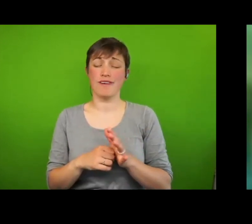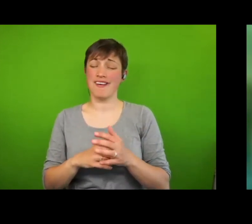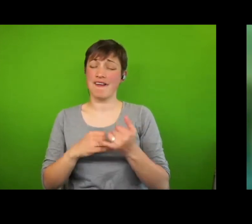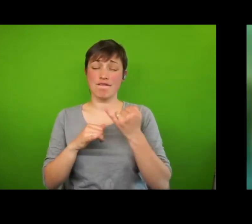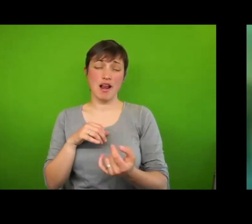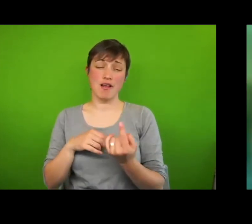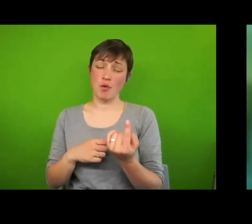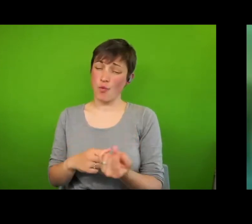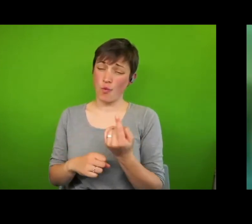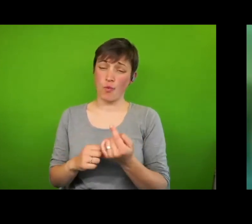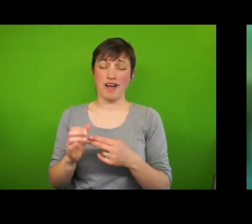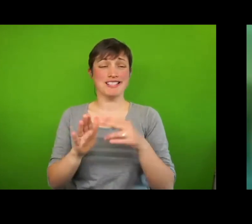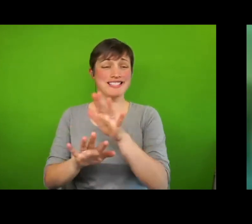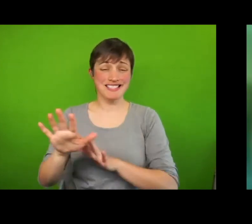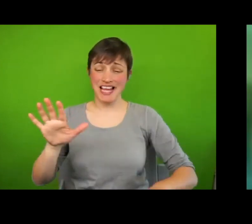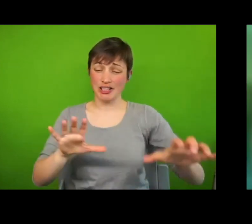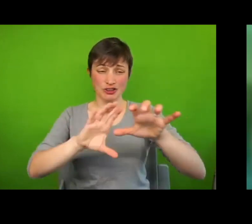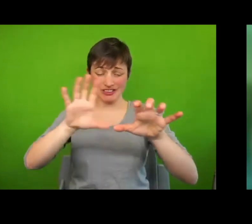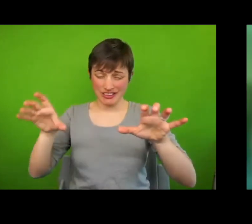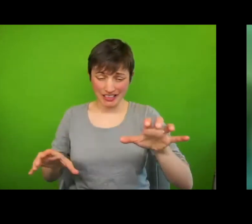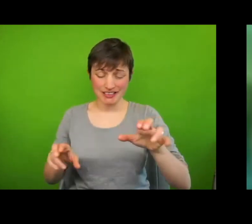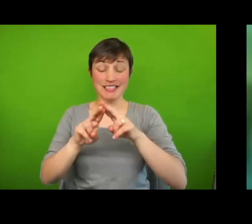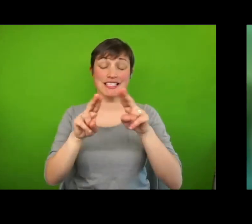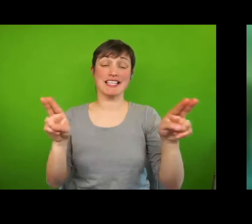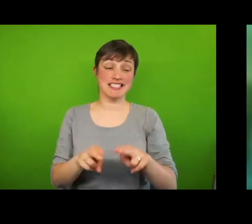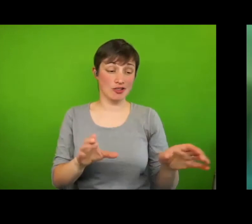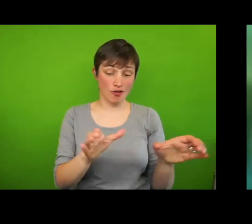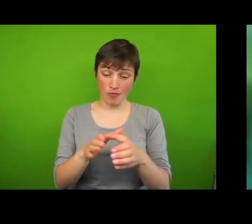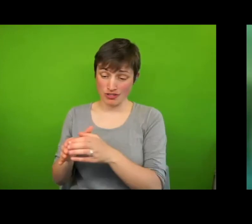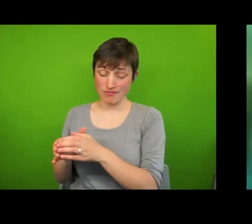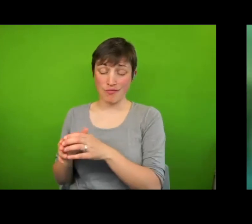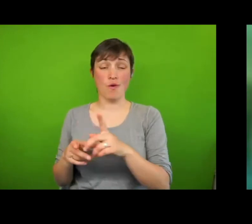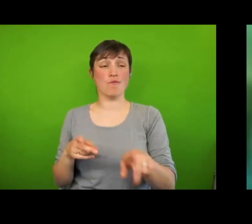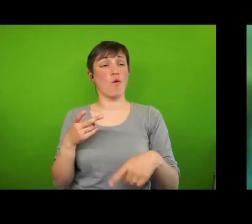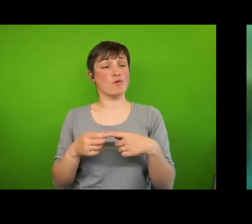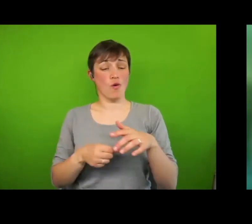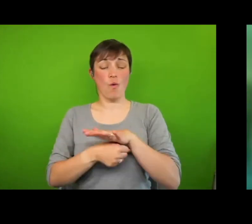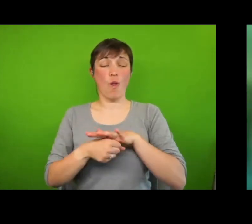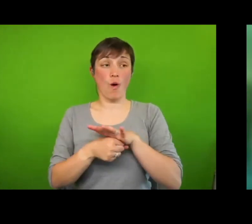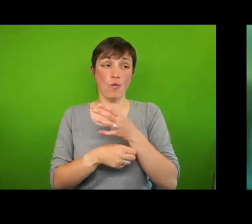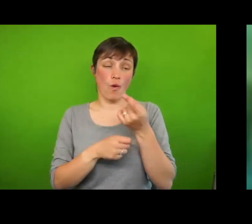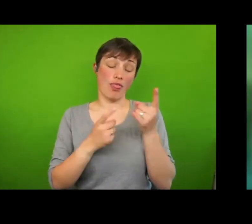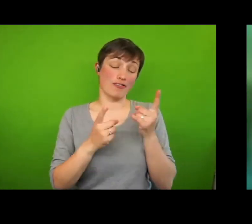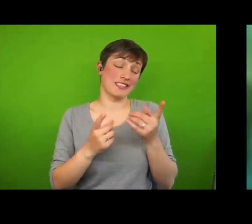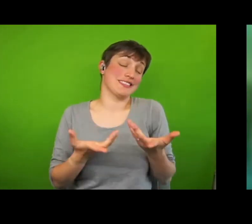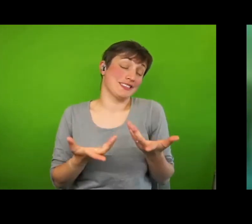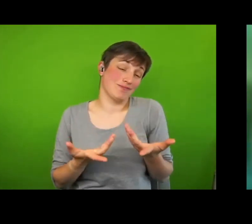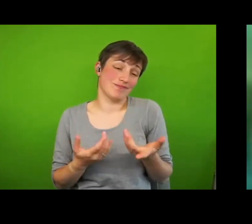international bodies, and we could add local authorities in so far as they have power.